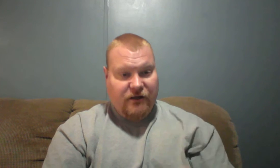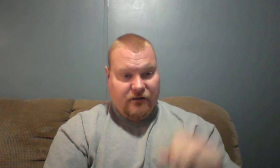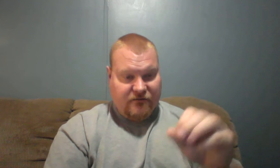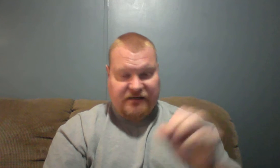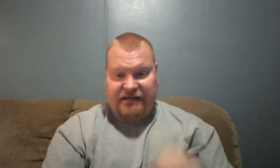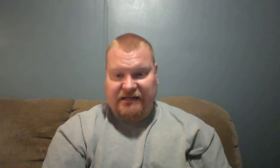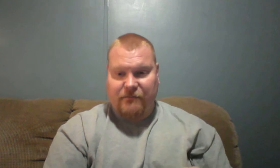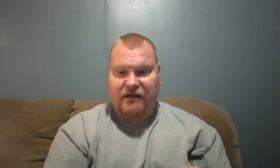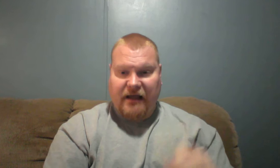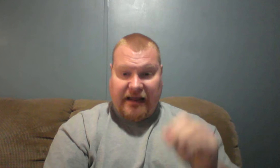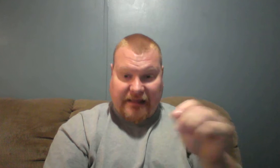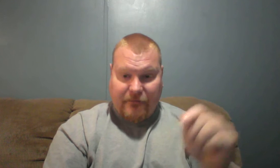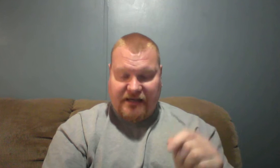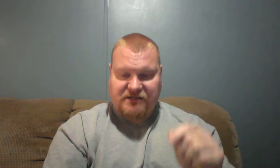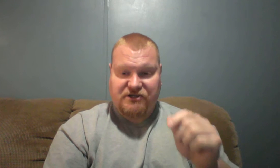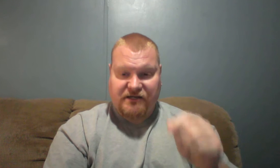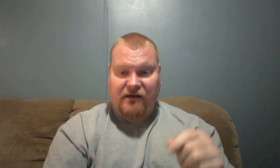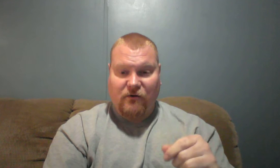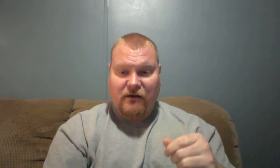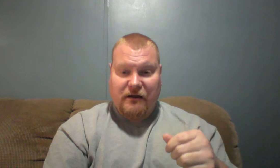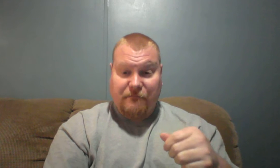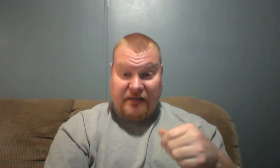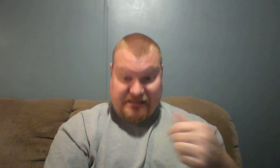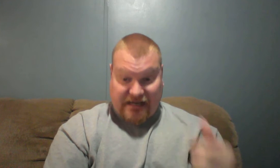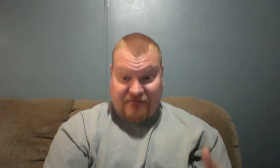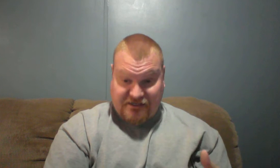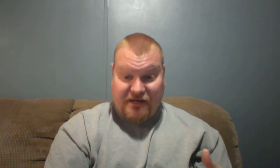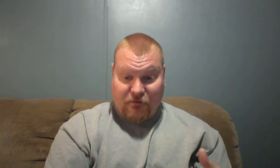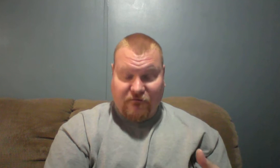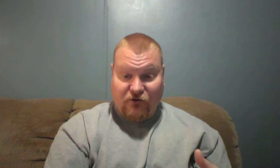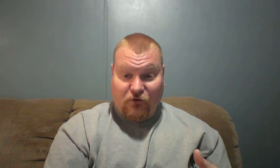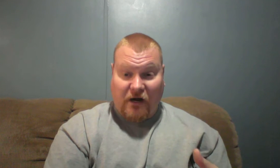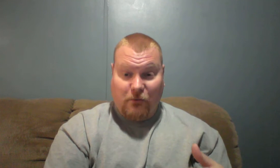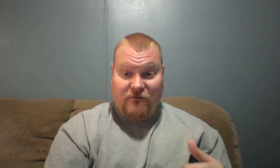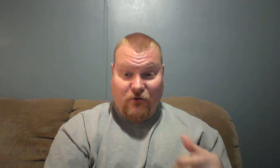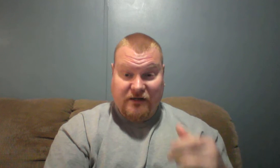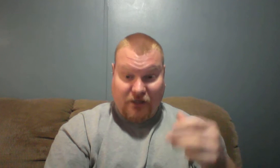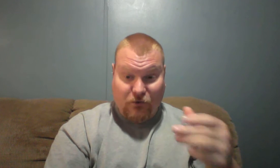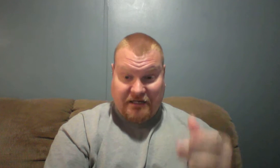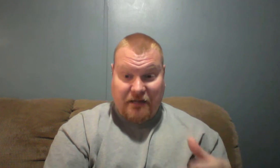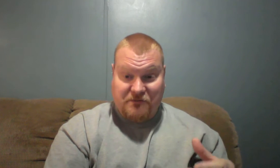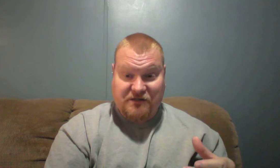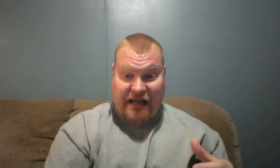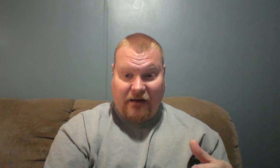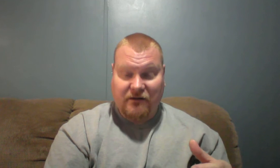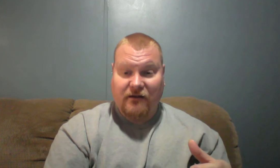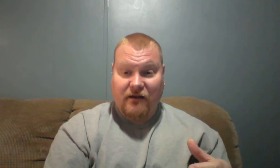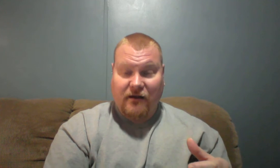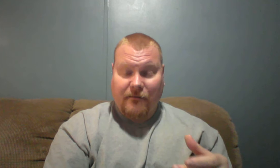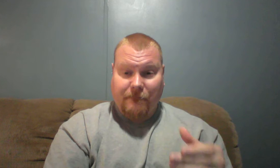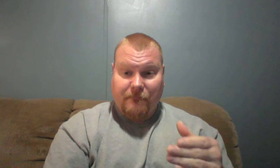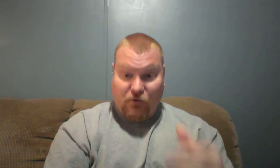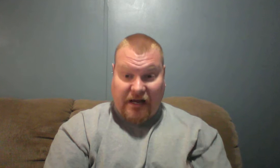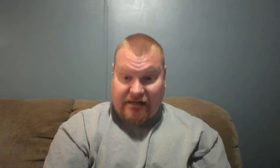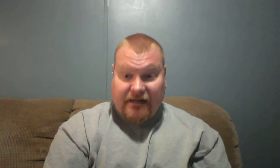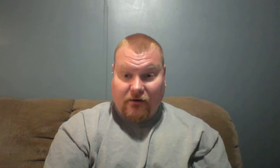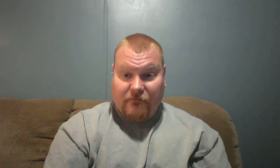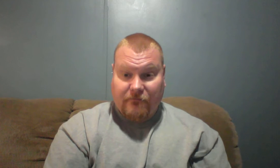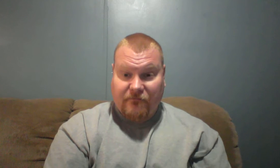of 2 Timothy, and that message still may have to simmer for a little while before it totally comes out. But right now, I